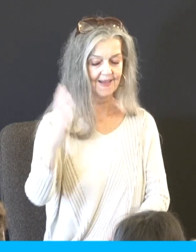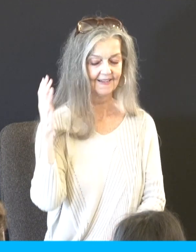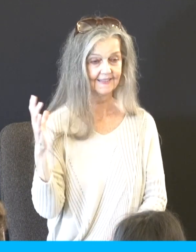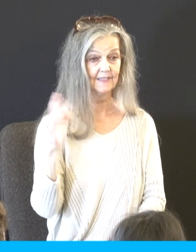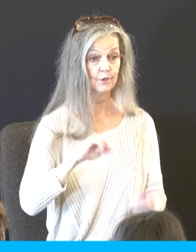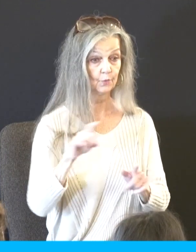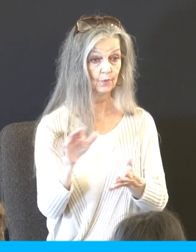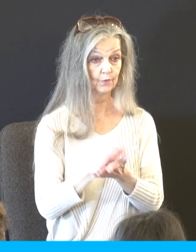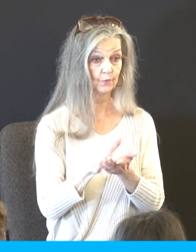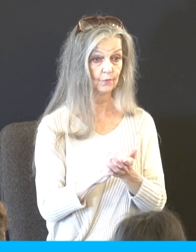Now they won't even let you cross the street.